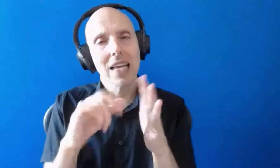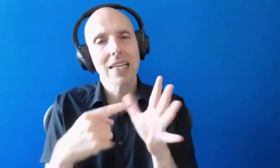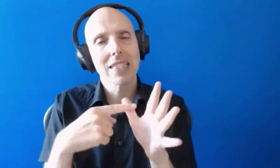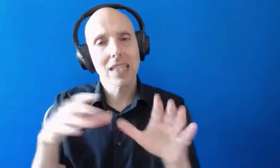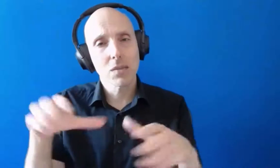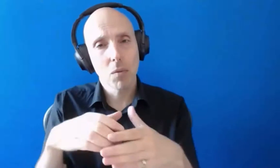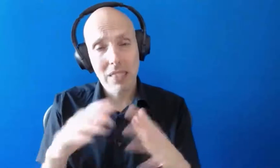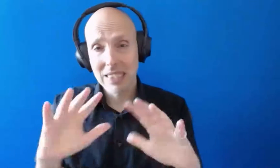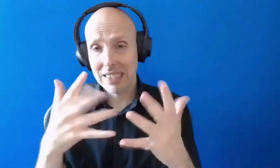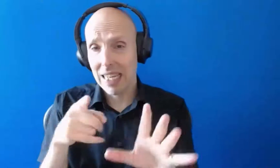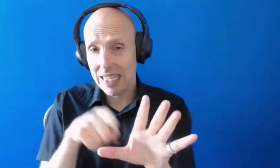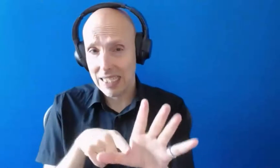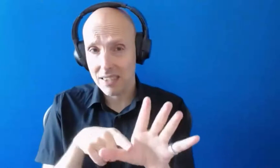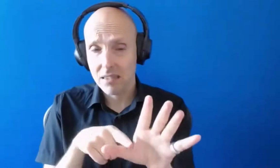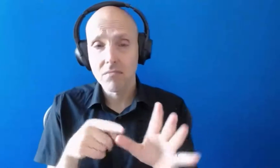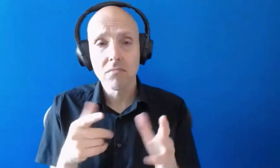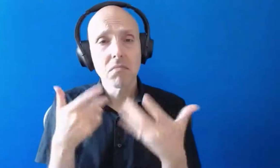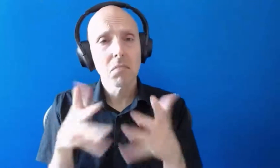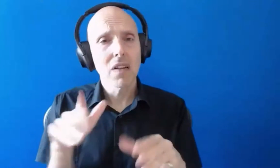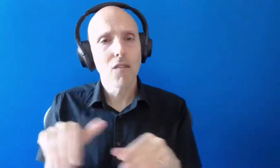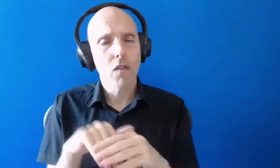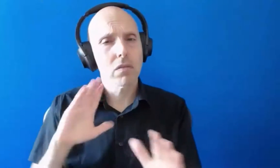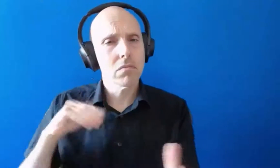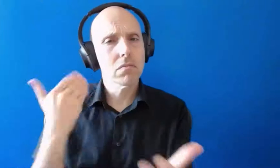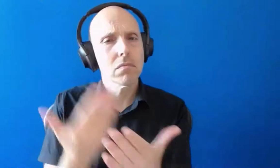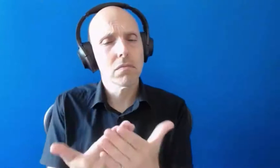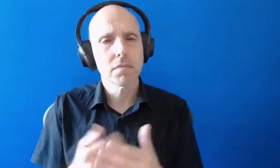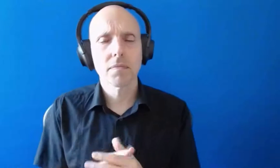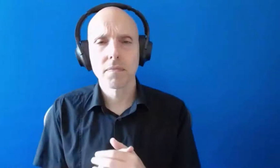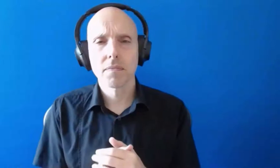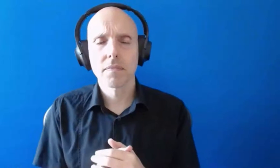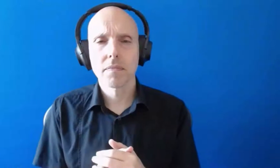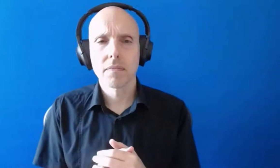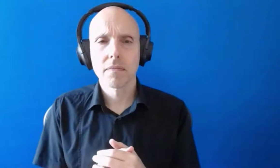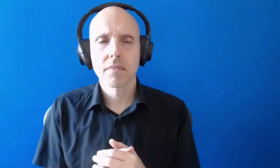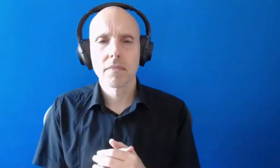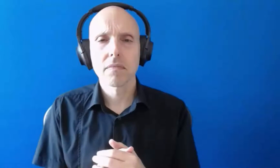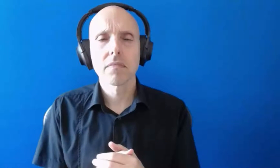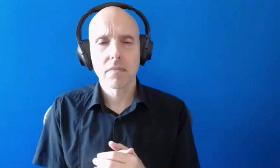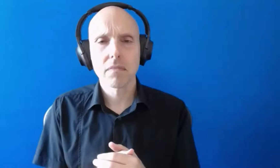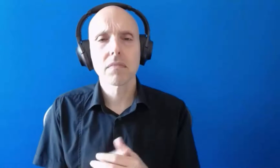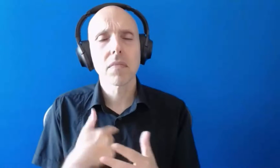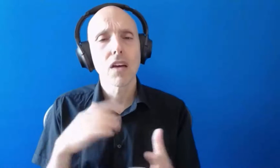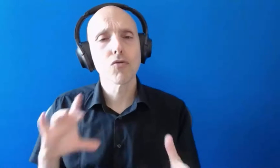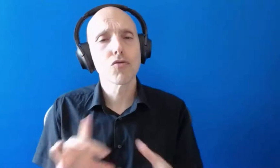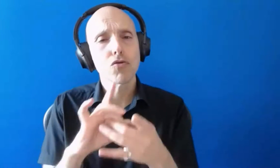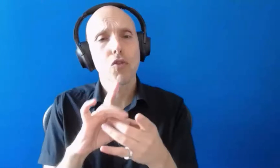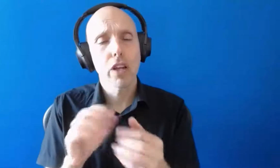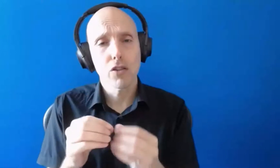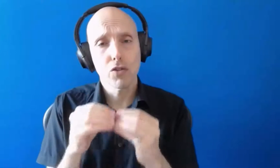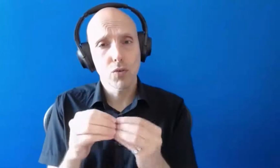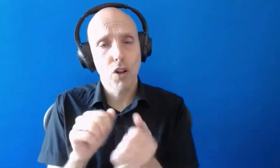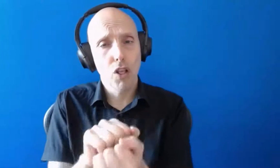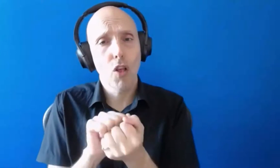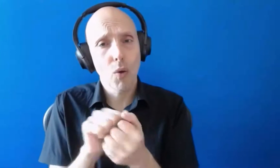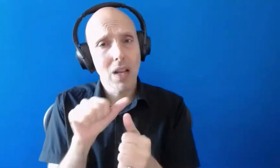years so um something that I've been involved in for a very long time it was an area when I joined student loans company that I was really interested in